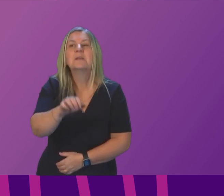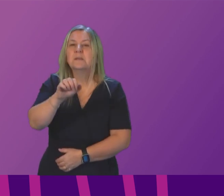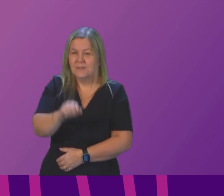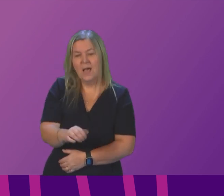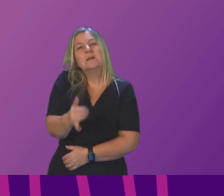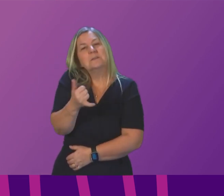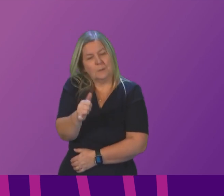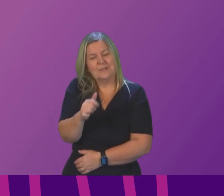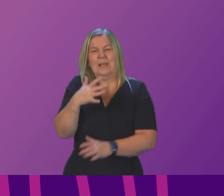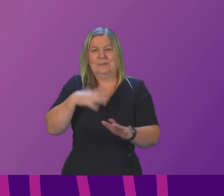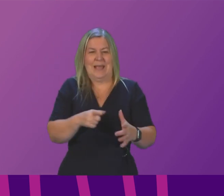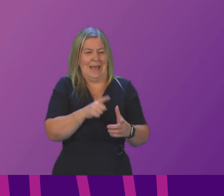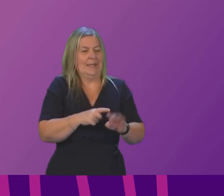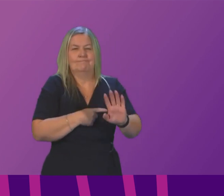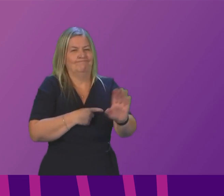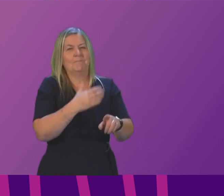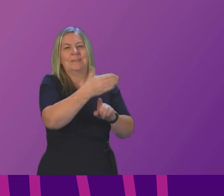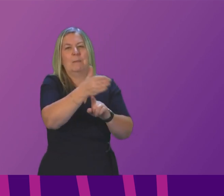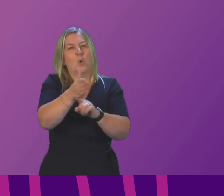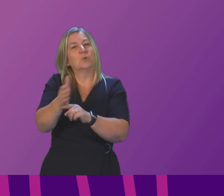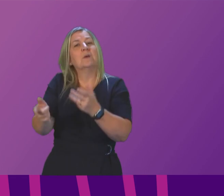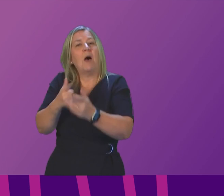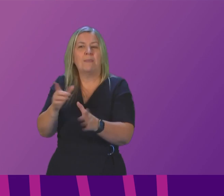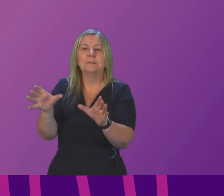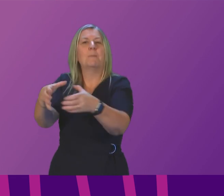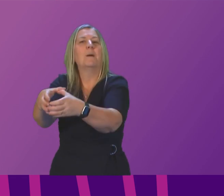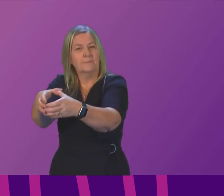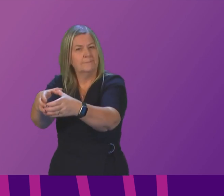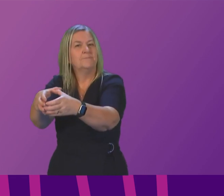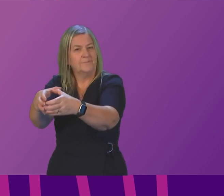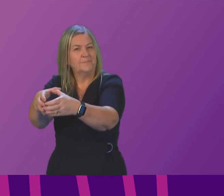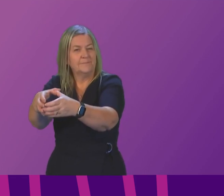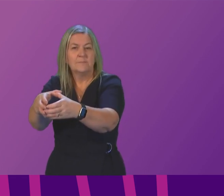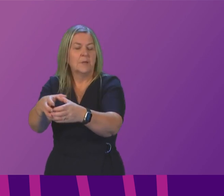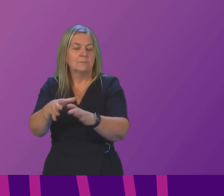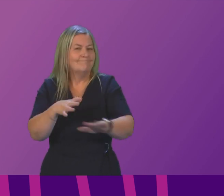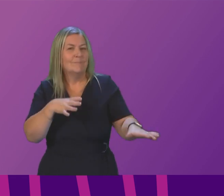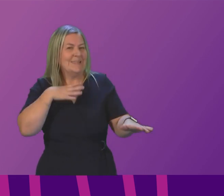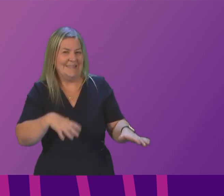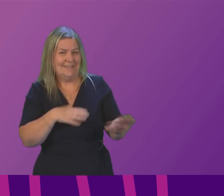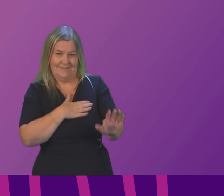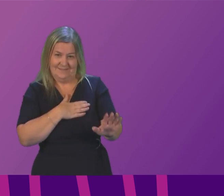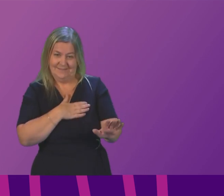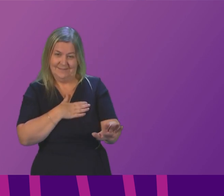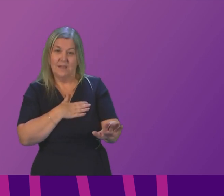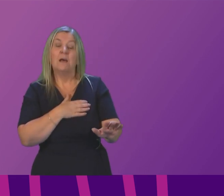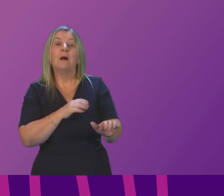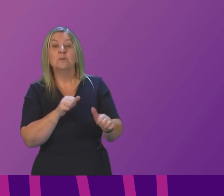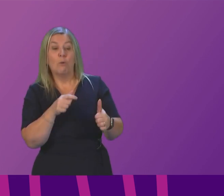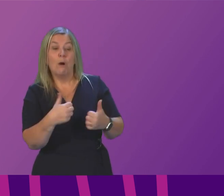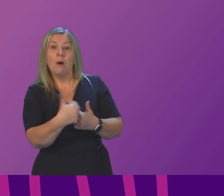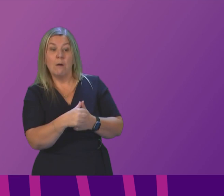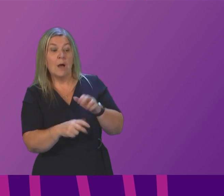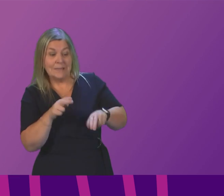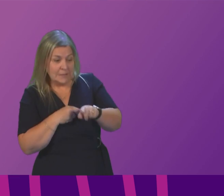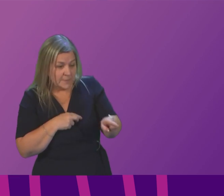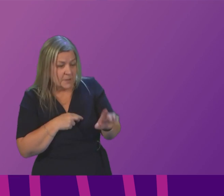appropriate to signpost some people who have presented to an emergency department but do not require after an appropriate assessment to be seen there